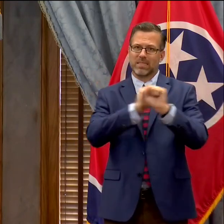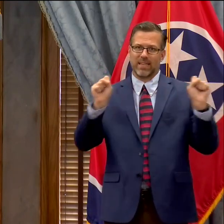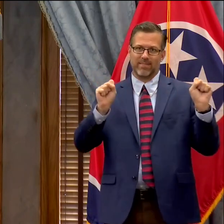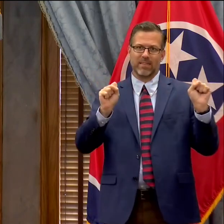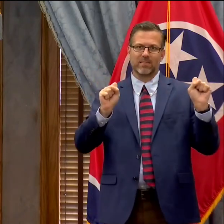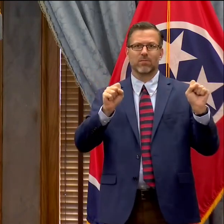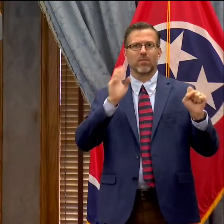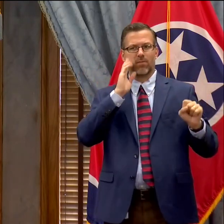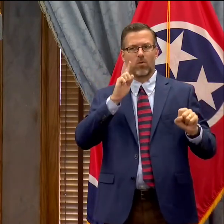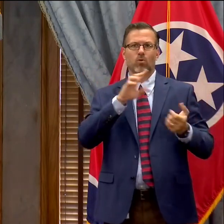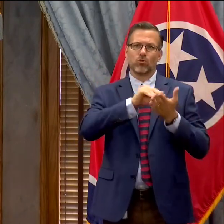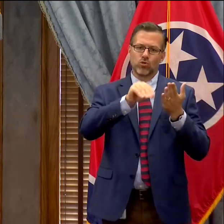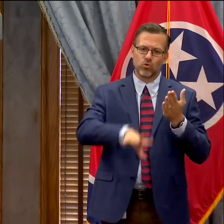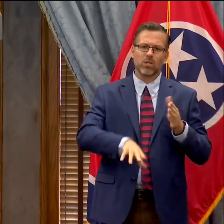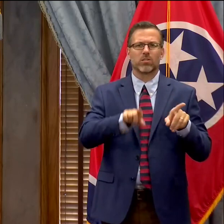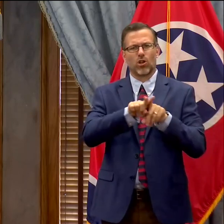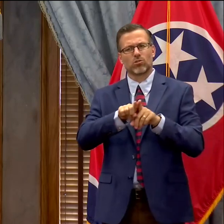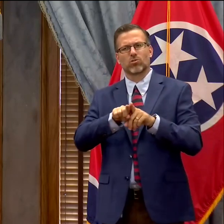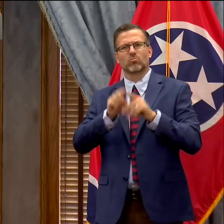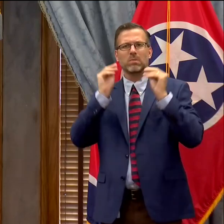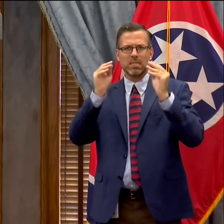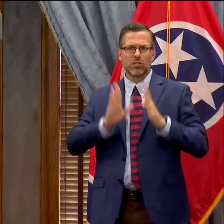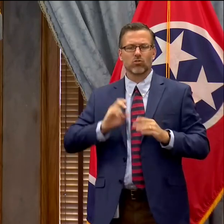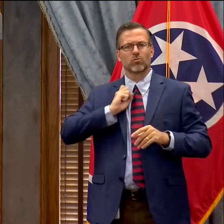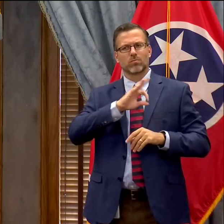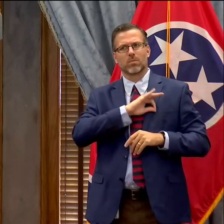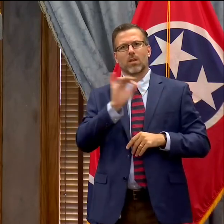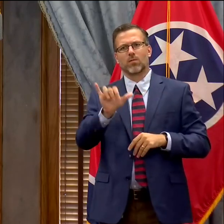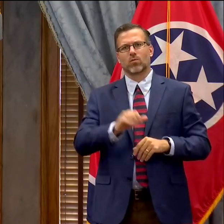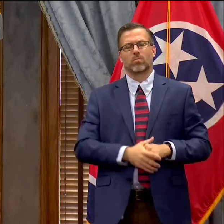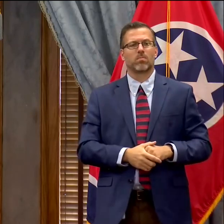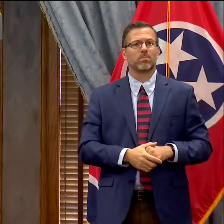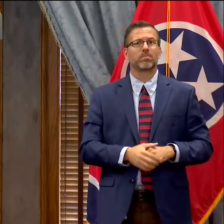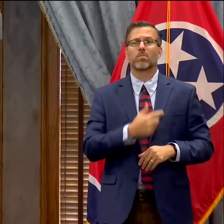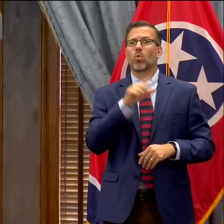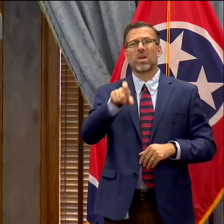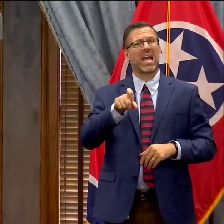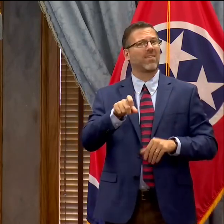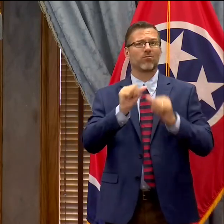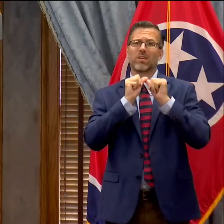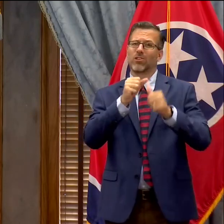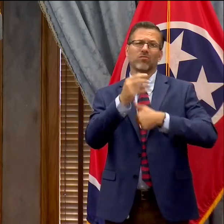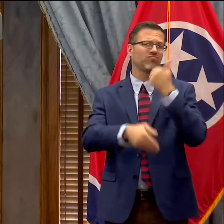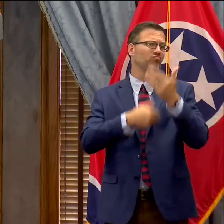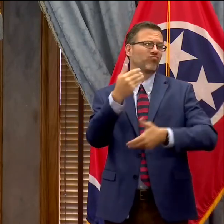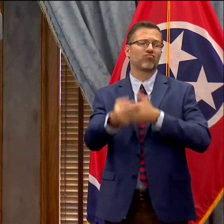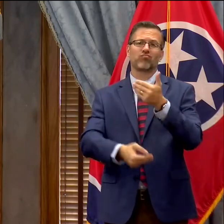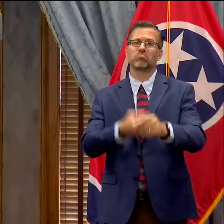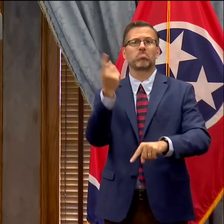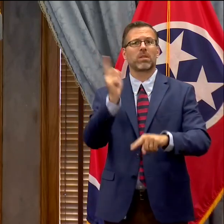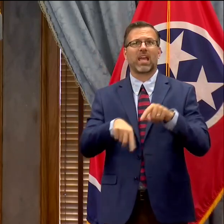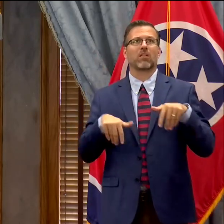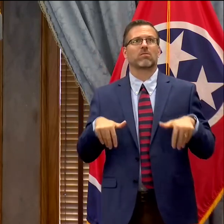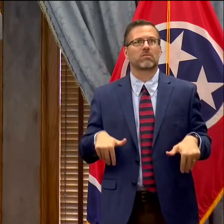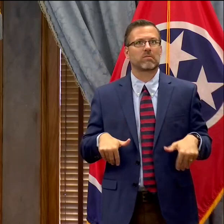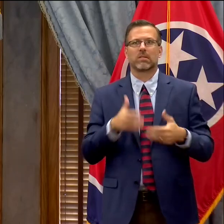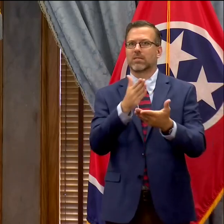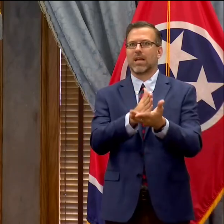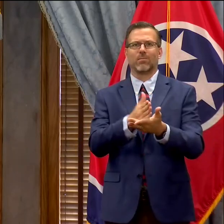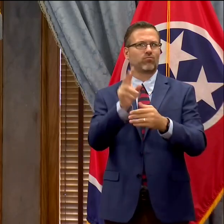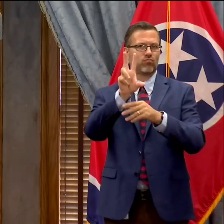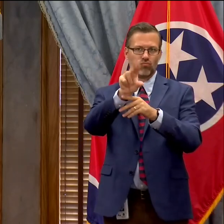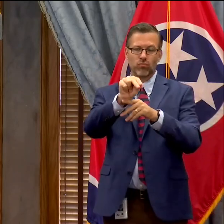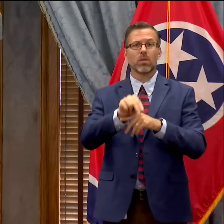I think we also understand though that higher education in Tennessee, we have to keep moving forward. The core of our enterprise is